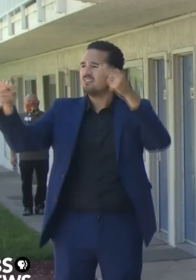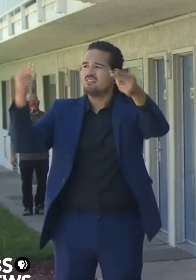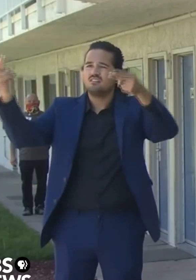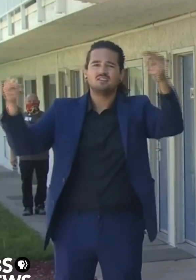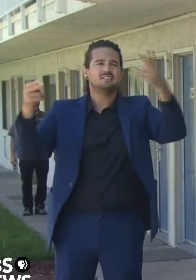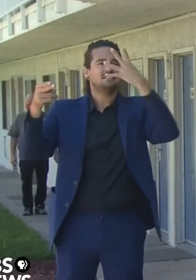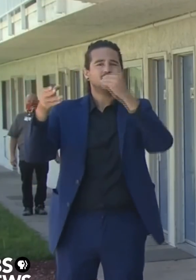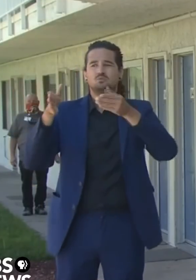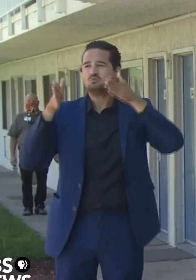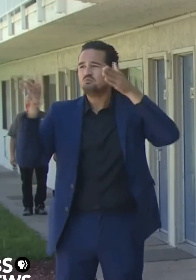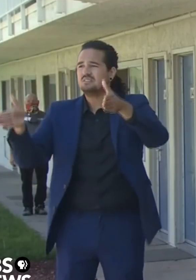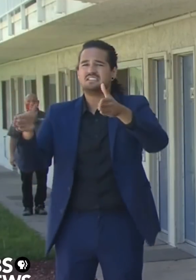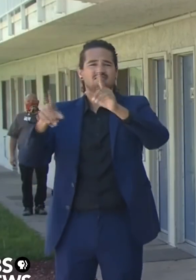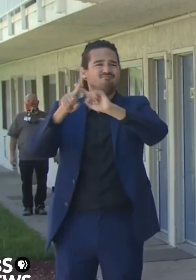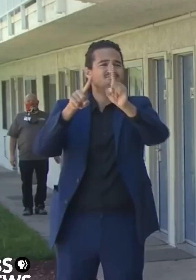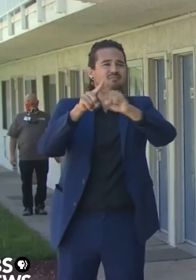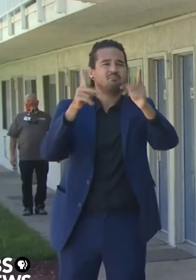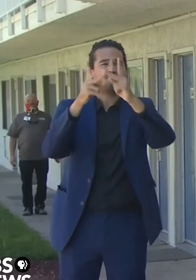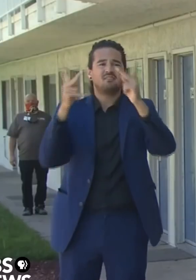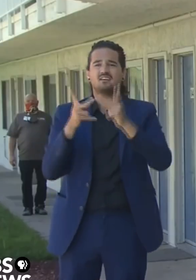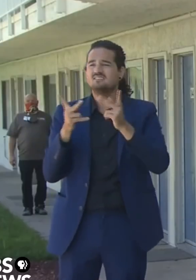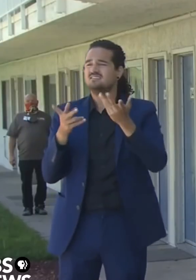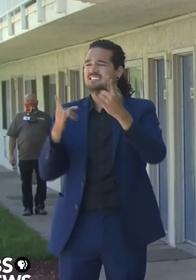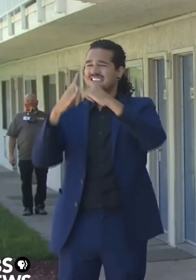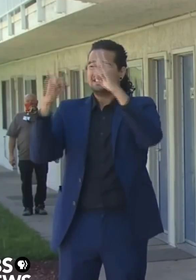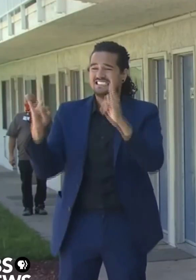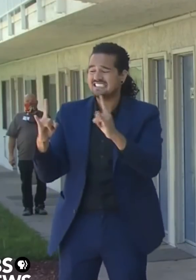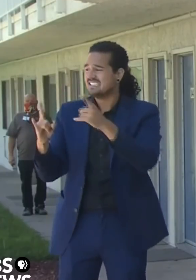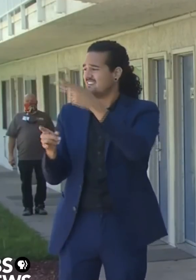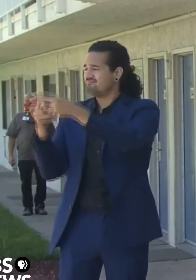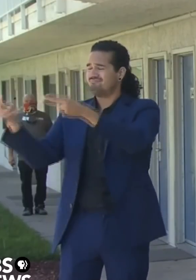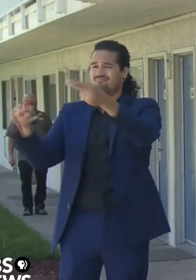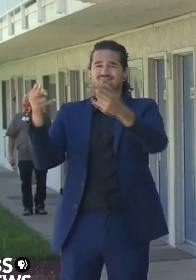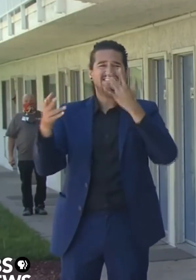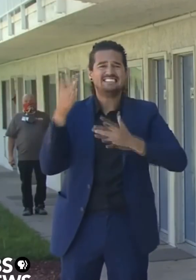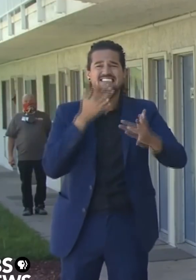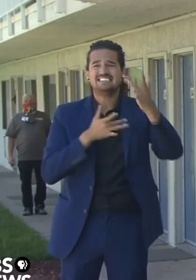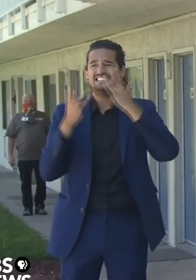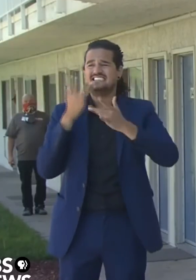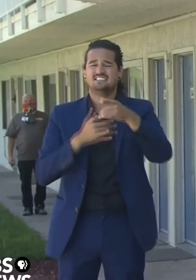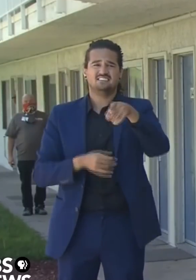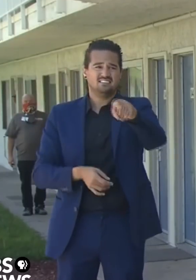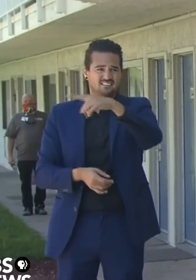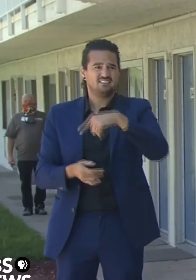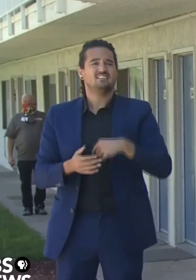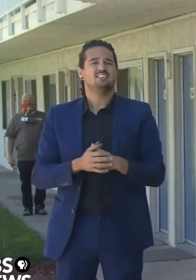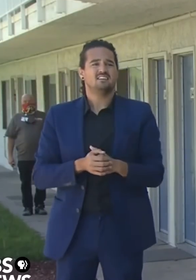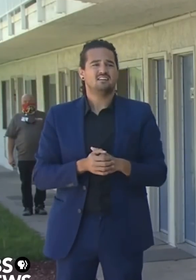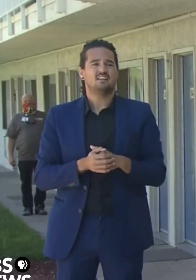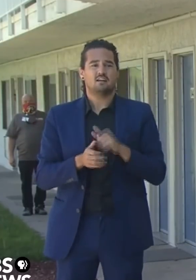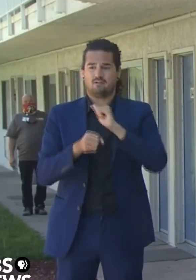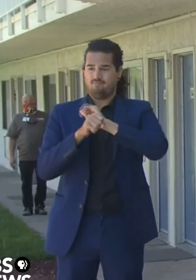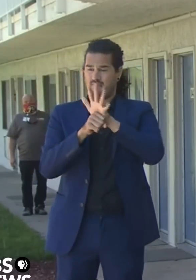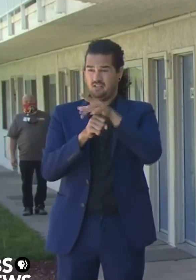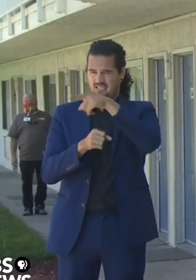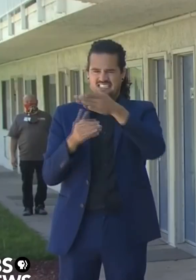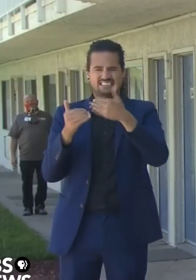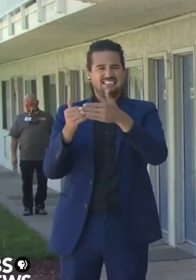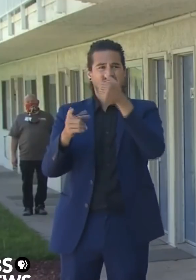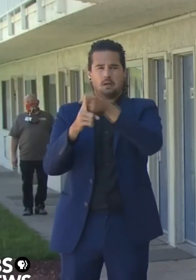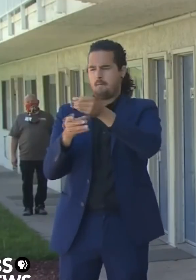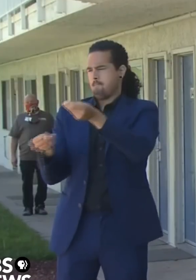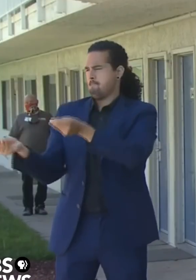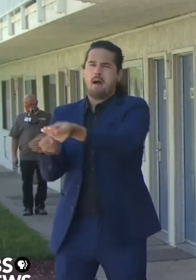in large encampments all across the state. The prospect of the spread of this disease, the prospect that this disease would spread to people with